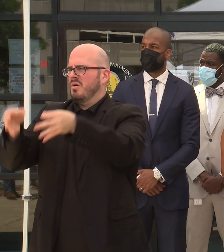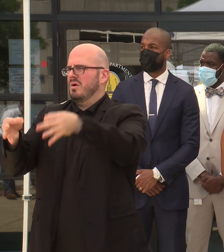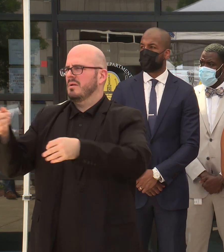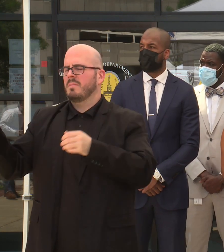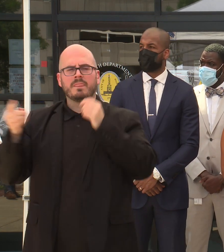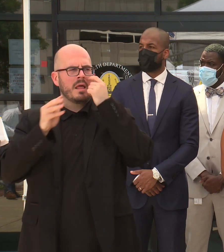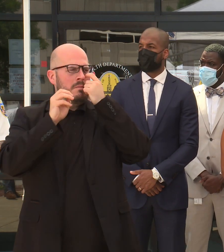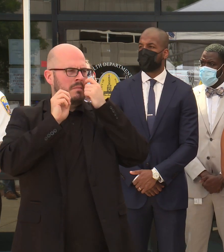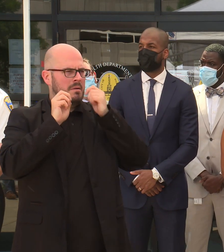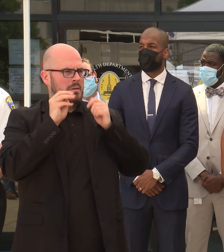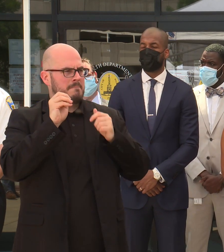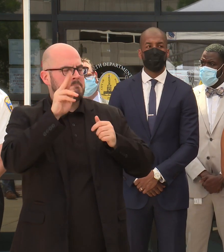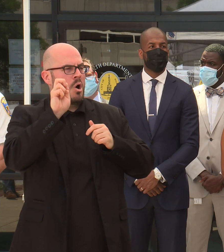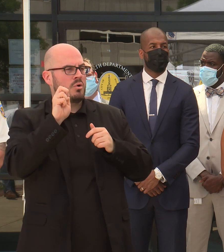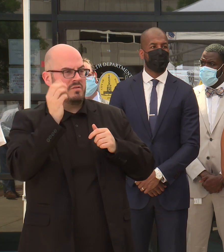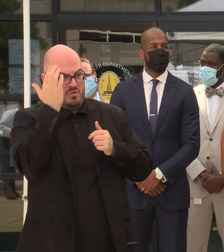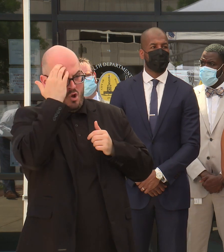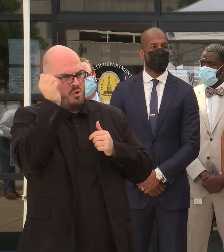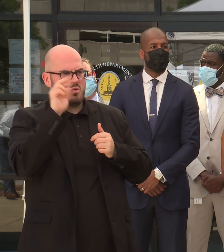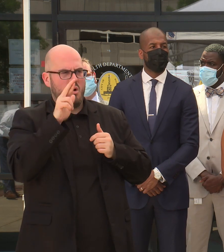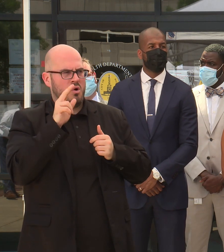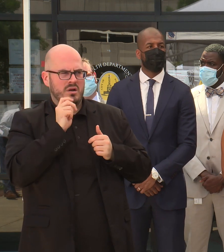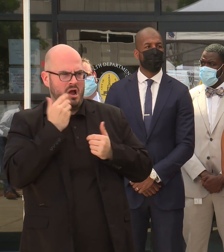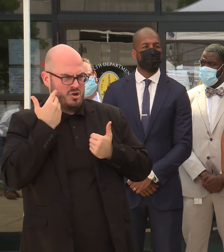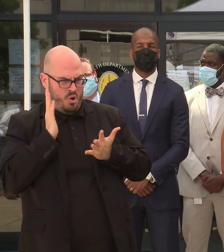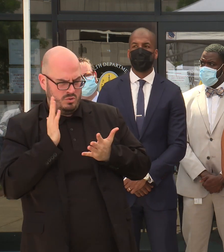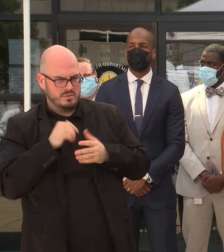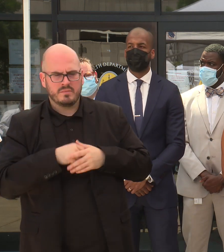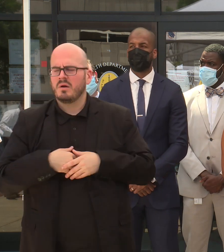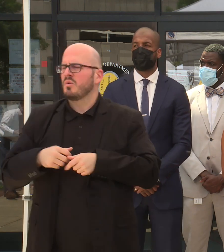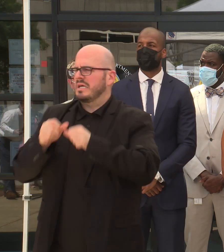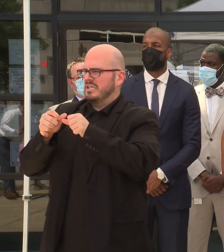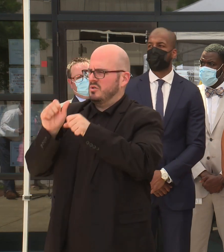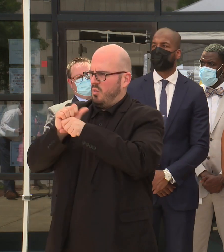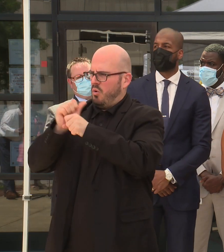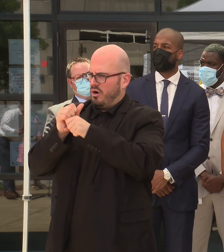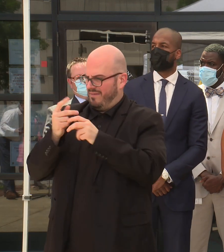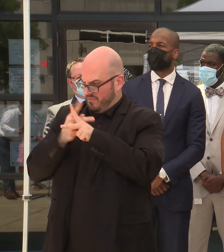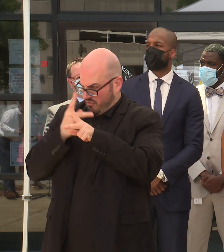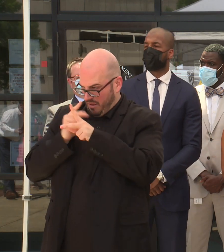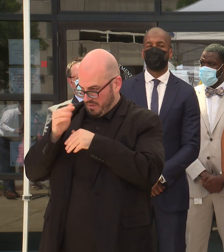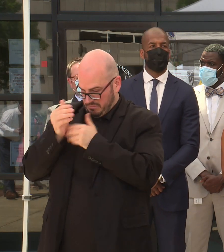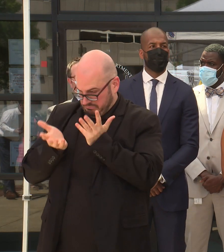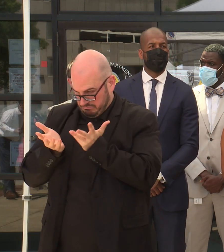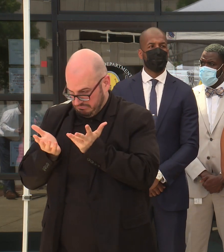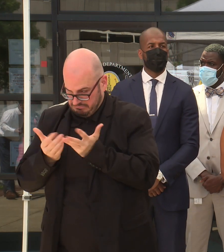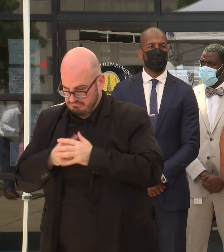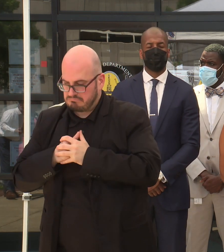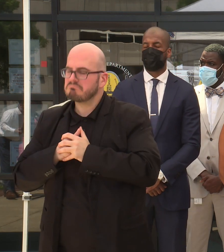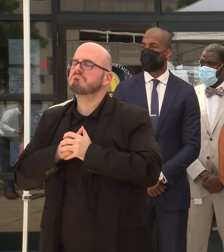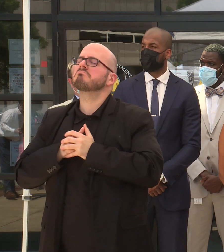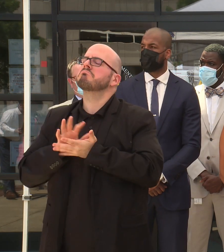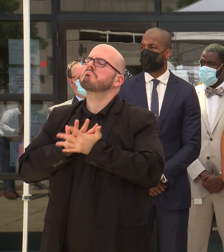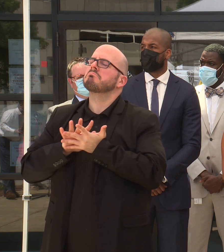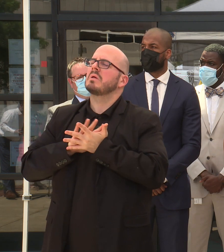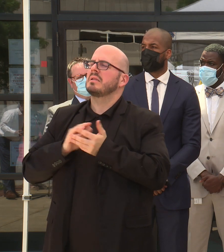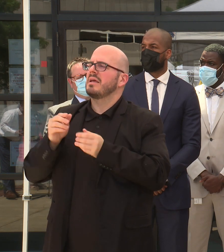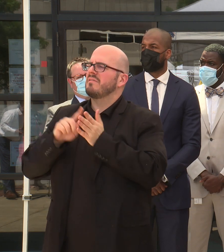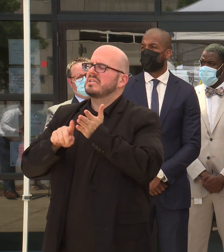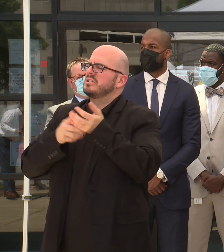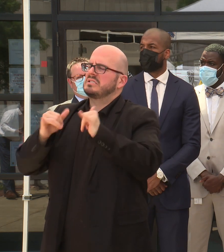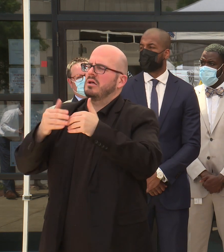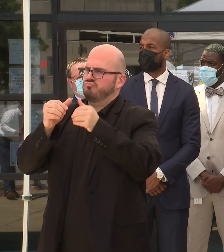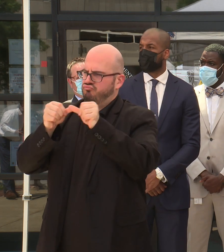Is the motive unknown or you're not ready to say? We're continuing to work through that process right now. Like I said, the investigation is still ongoing.